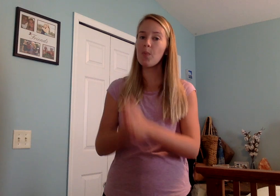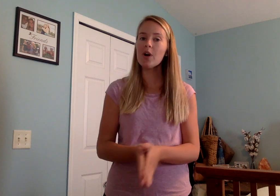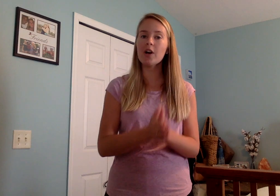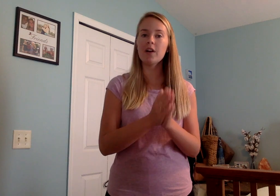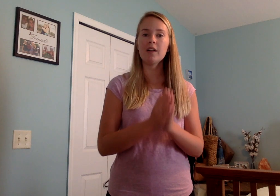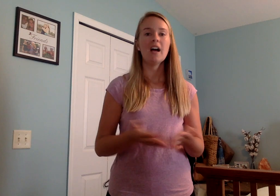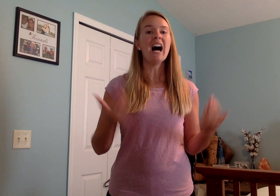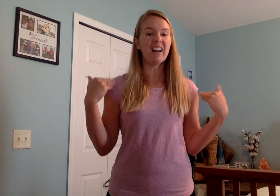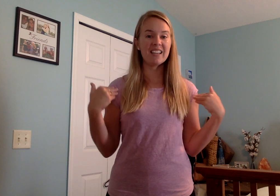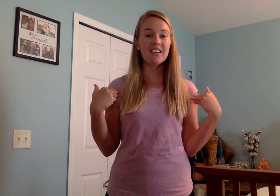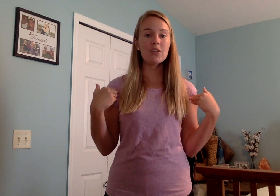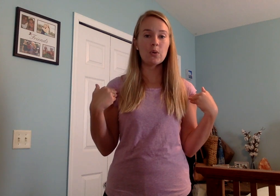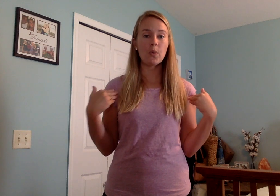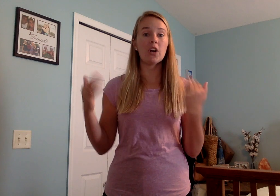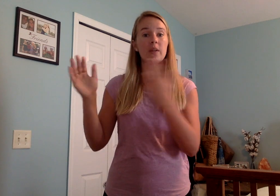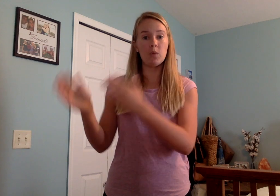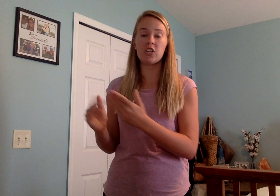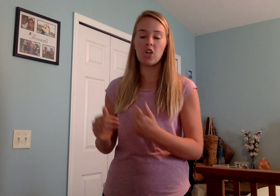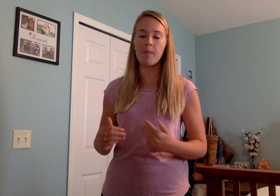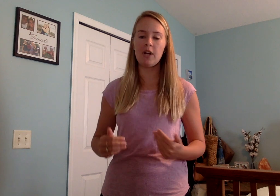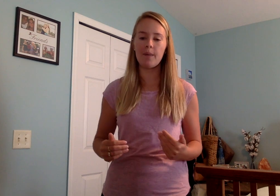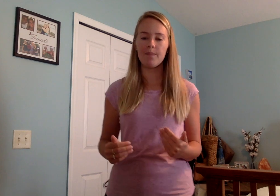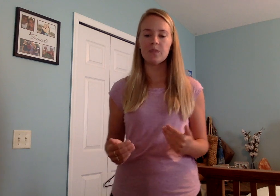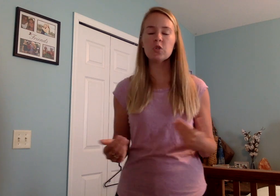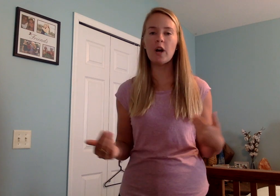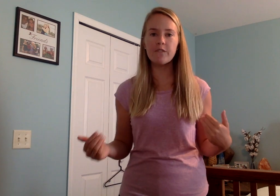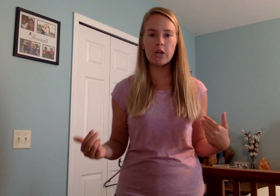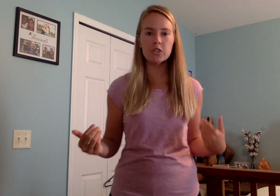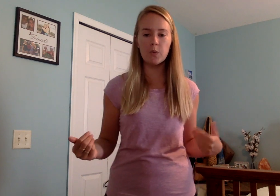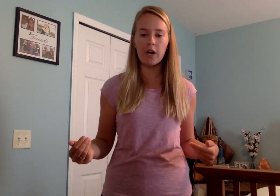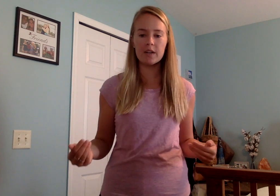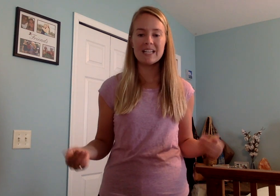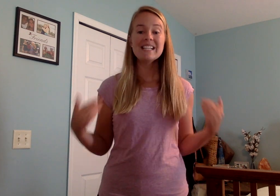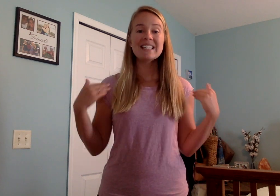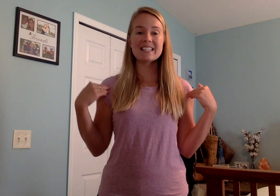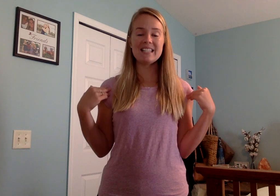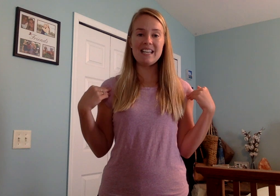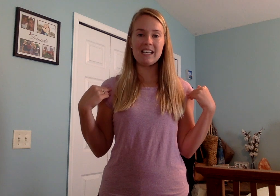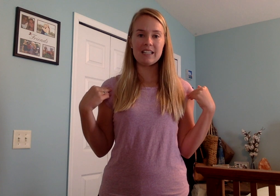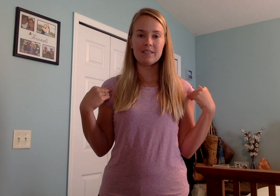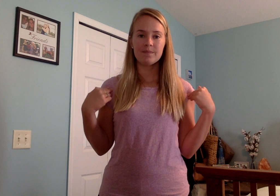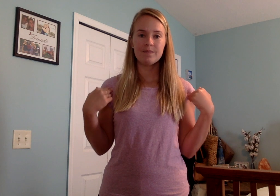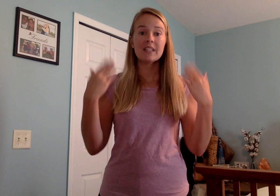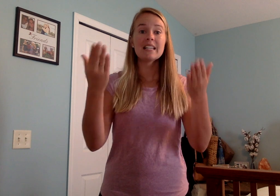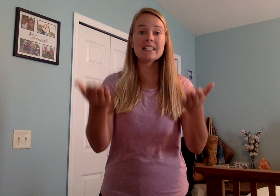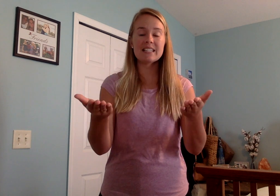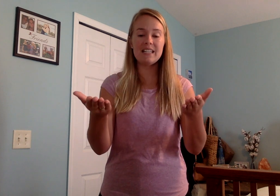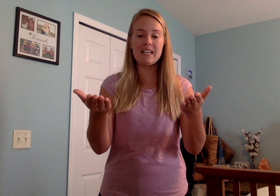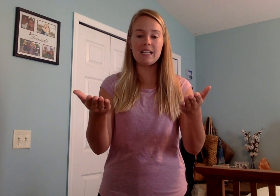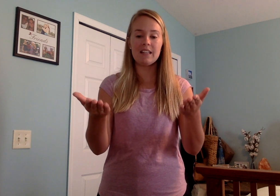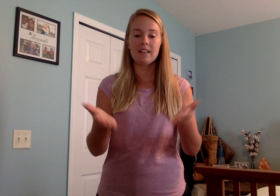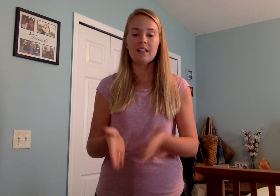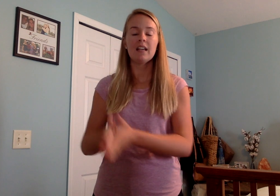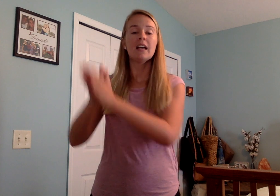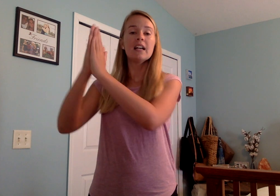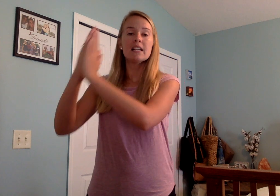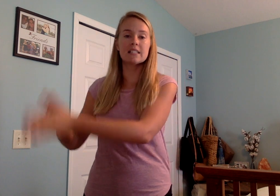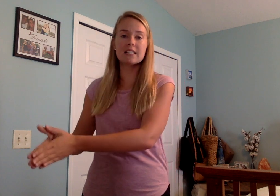word. I'll give you the word and we're going to chop it up. So our first word. Sneak. Sneak. Sneak.